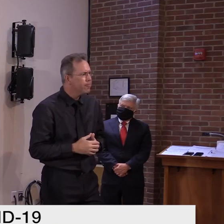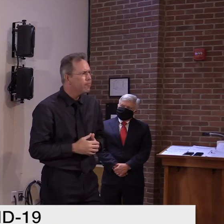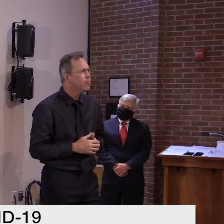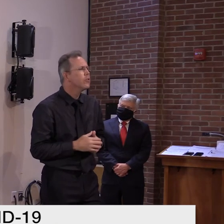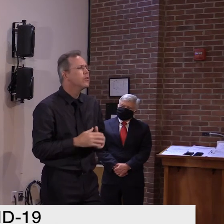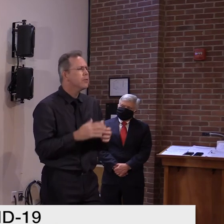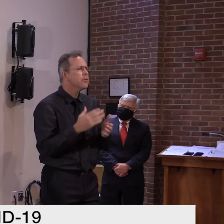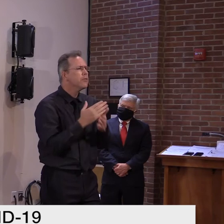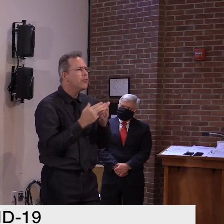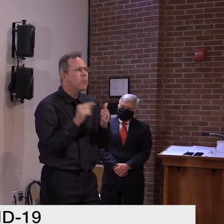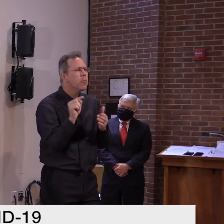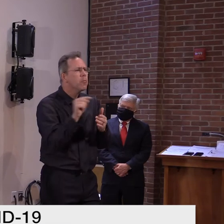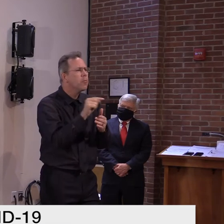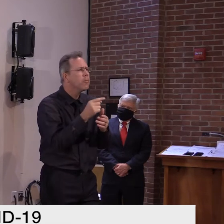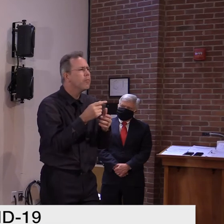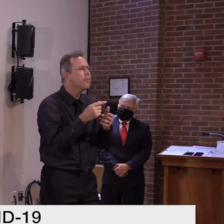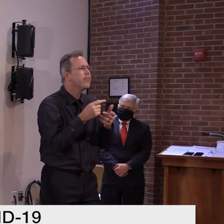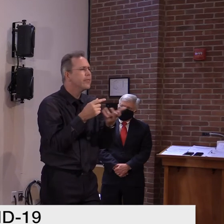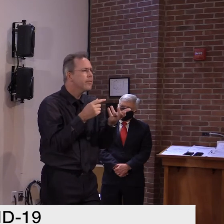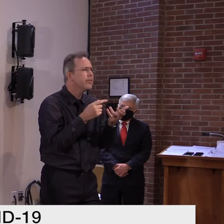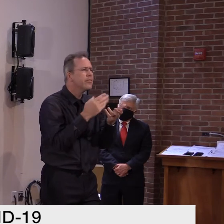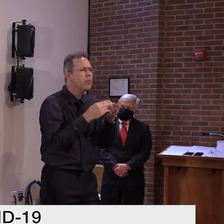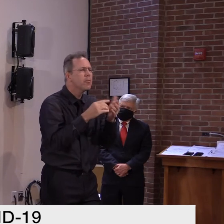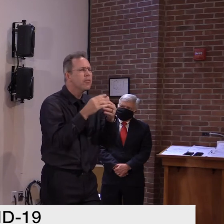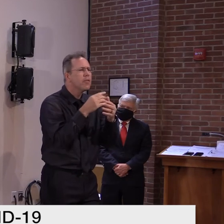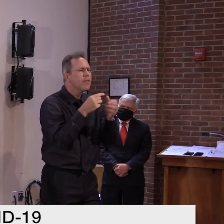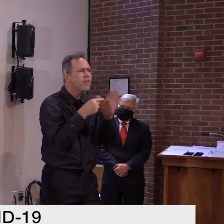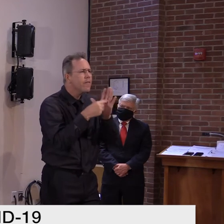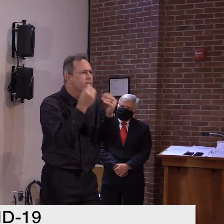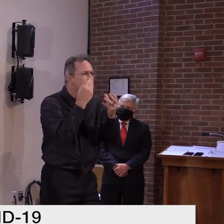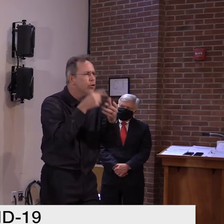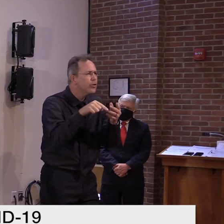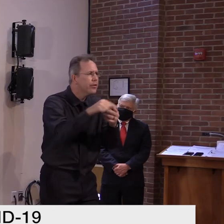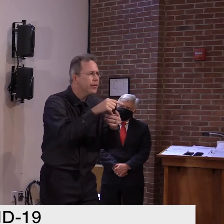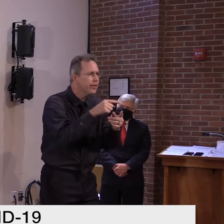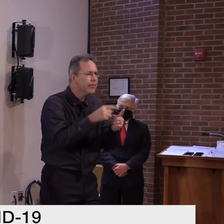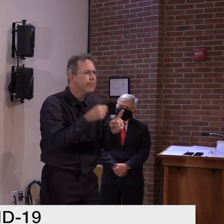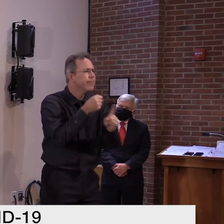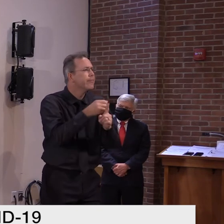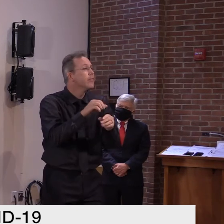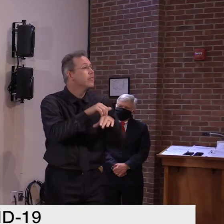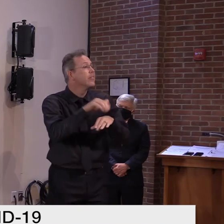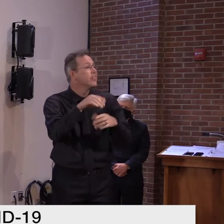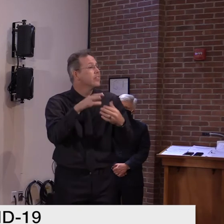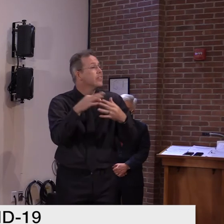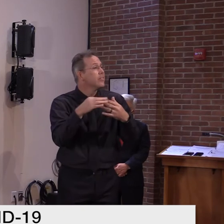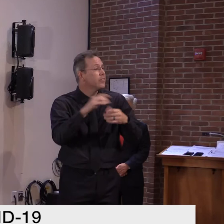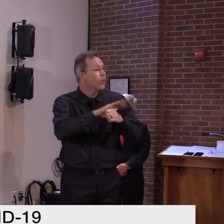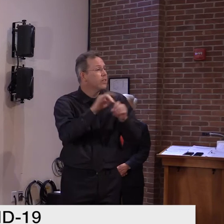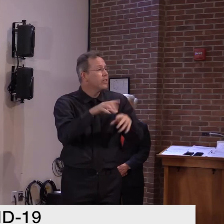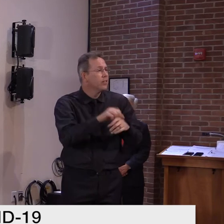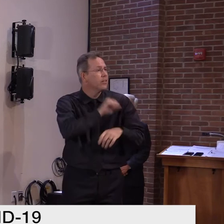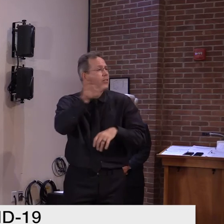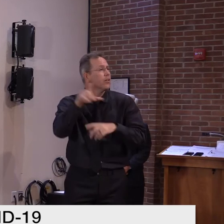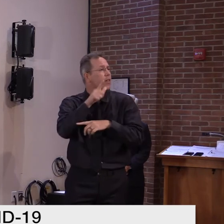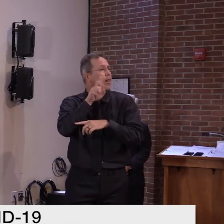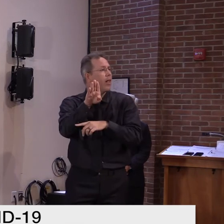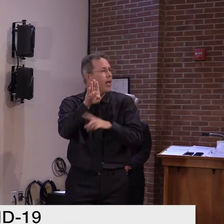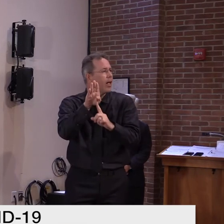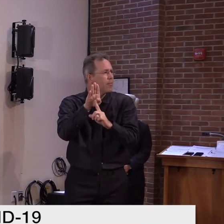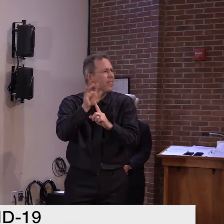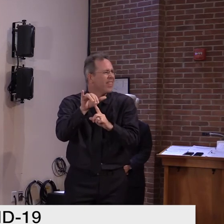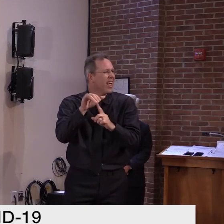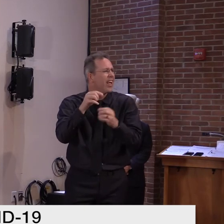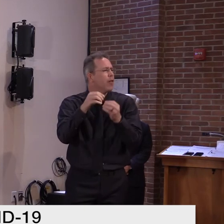specimens have been sent to, uh, a lab that has had a longer than expected turnaround time out of state,